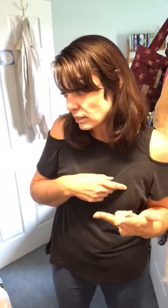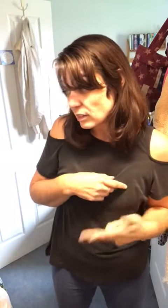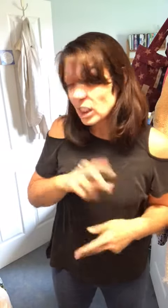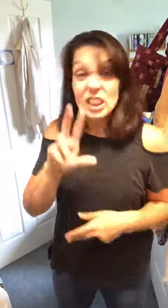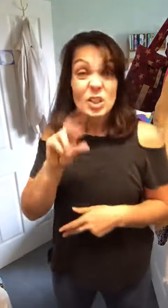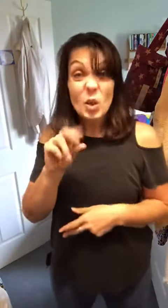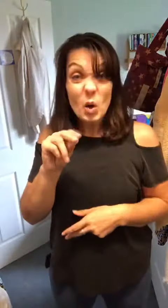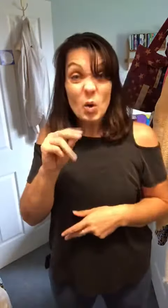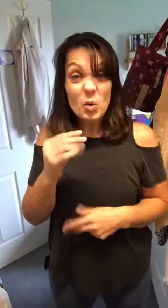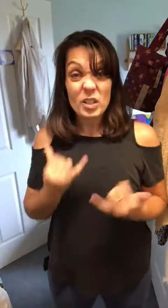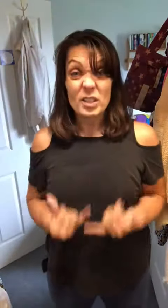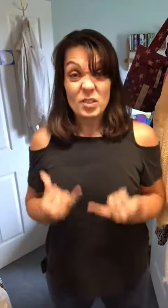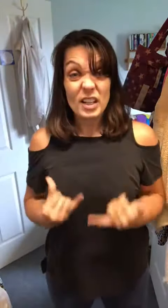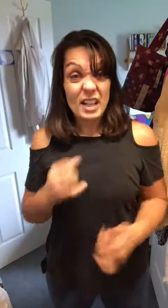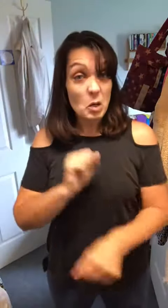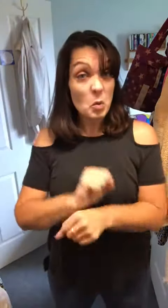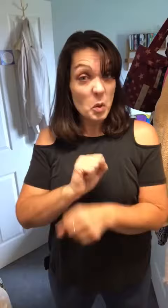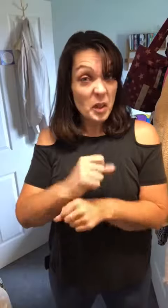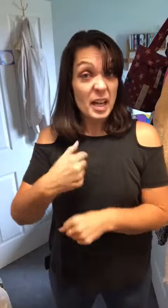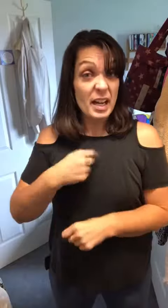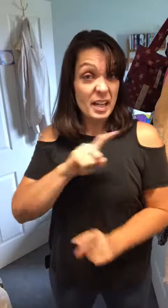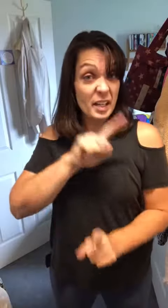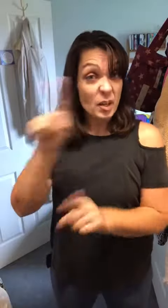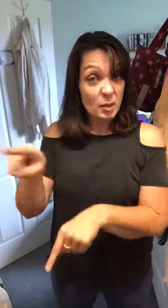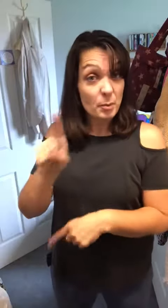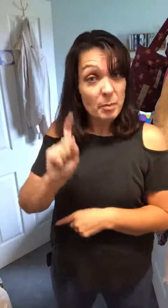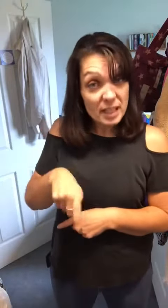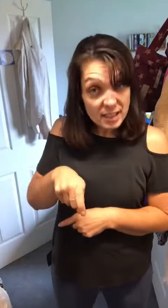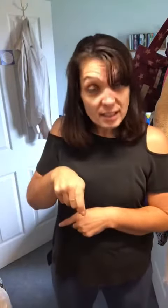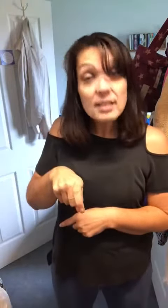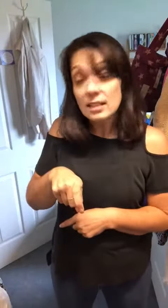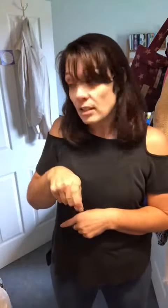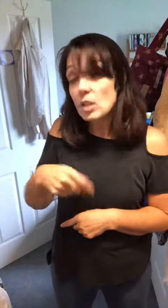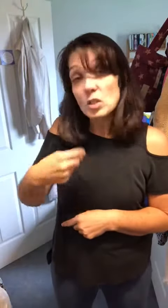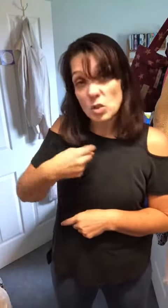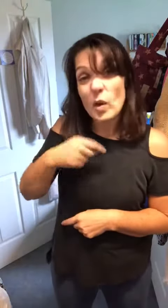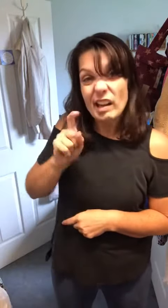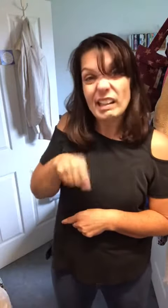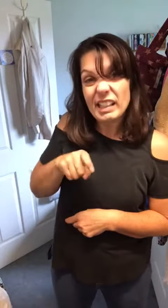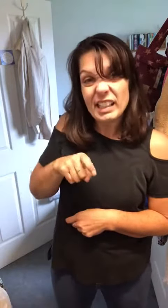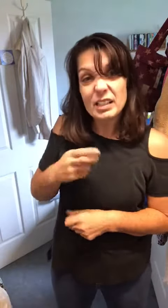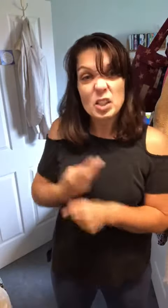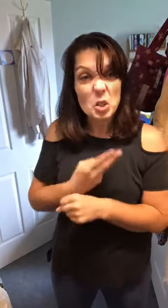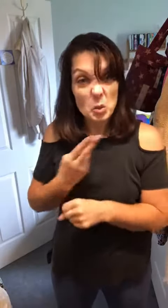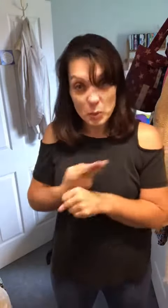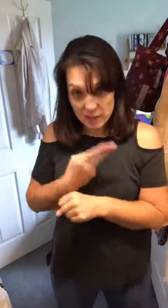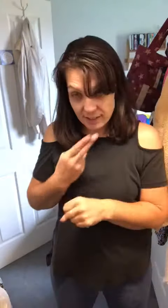No, because right now work I go must. So I need to use it.